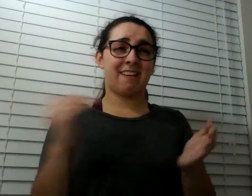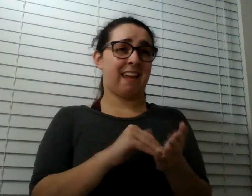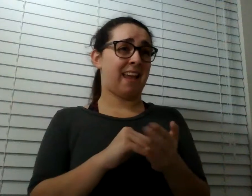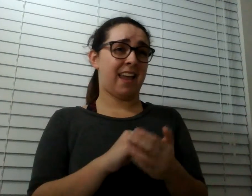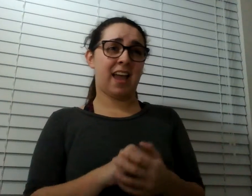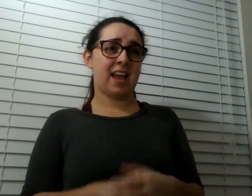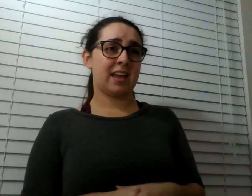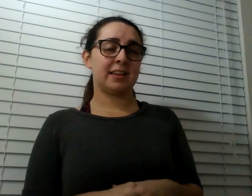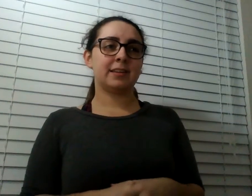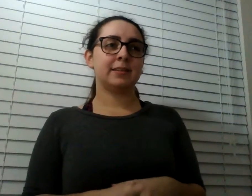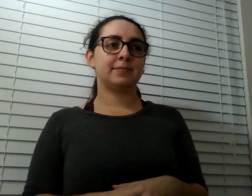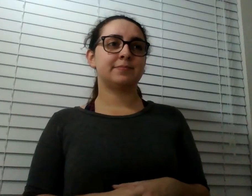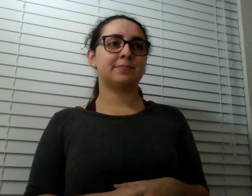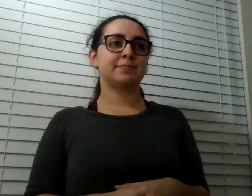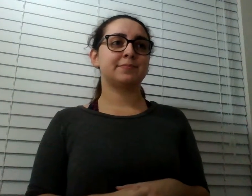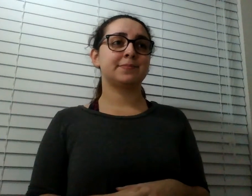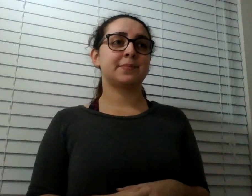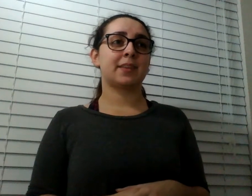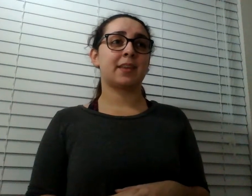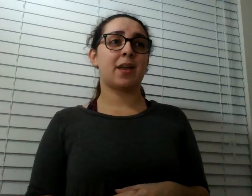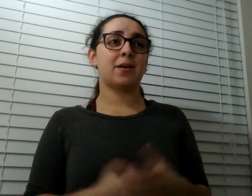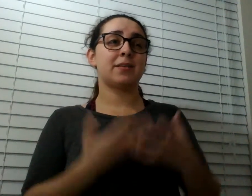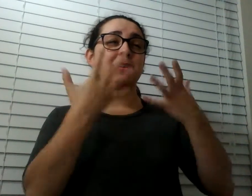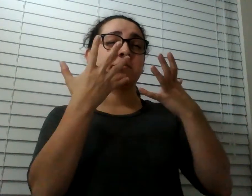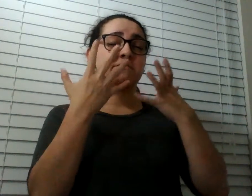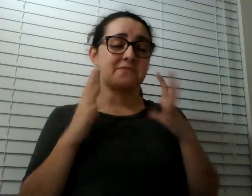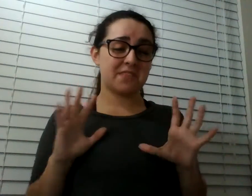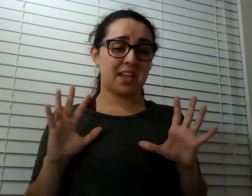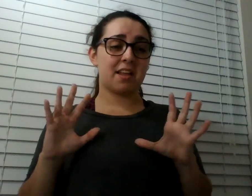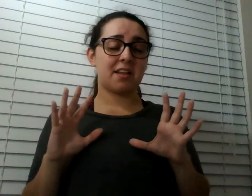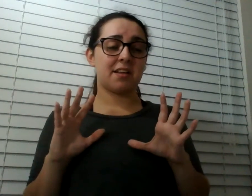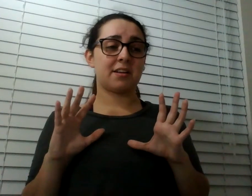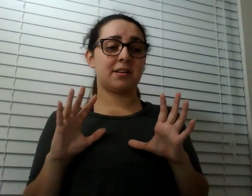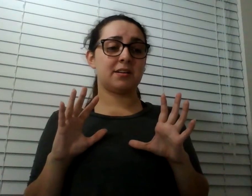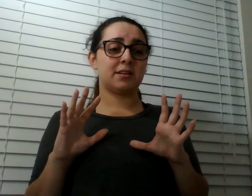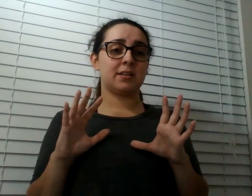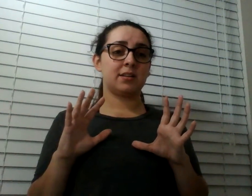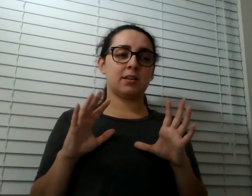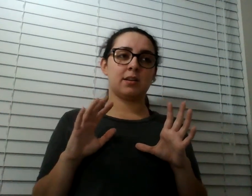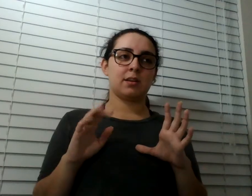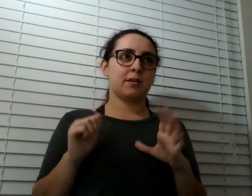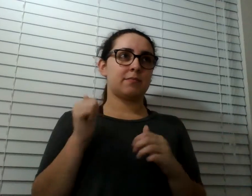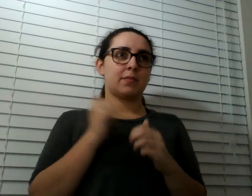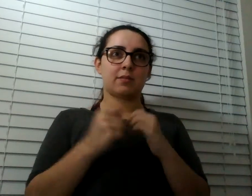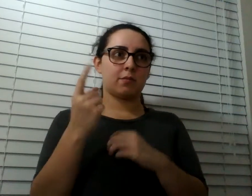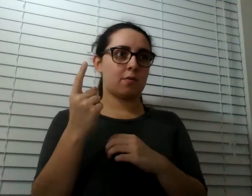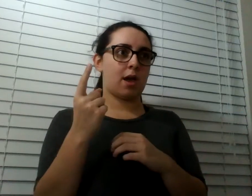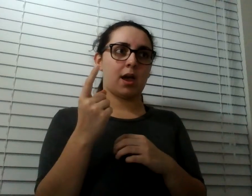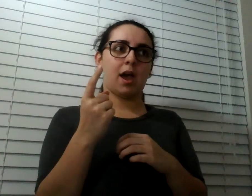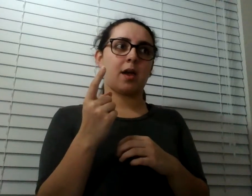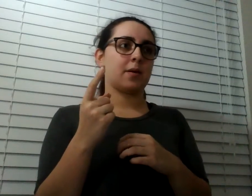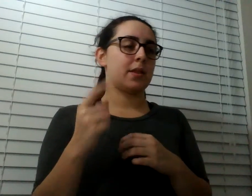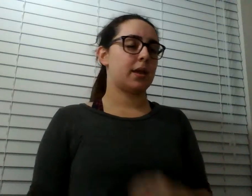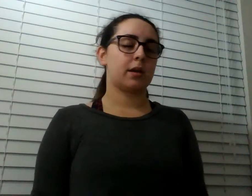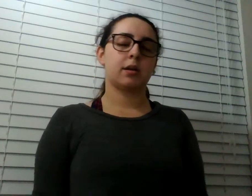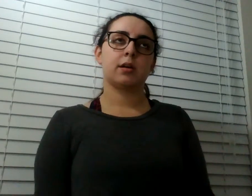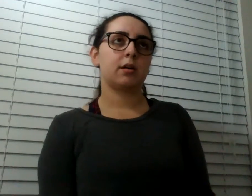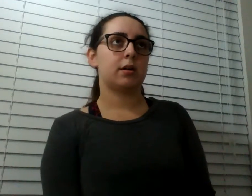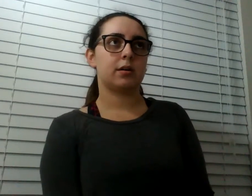By the time we get done with the gnarly ascent, everyone's like, this f***ing sea jar is going to be there because no one else would do this. That